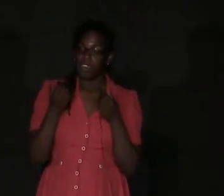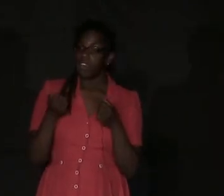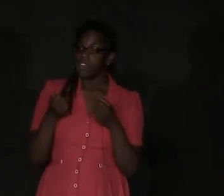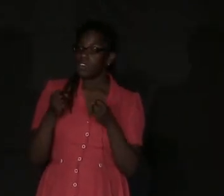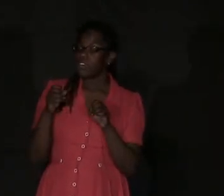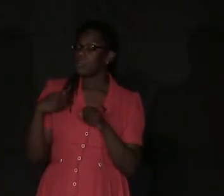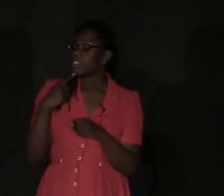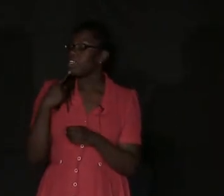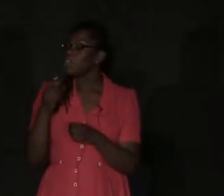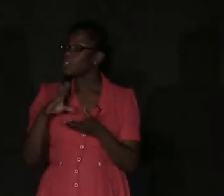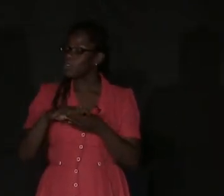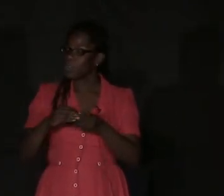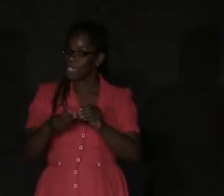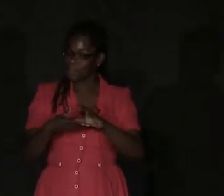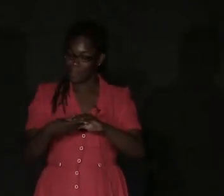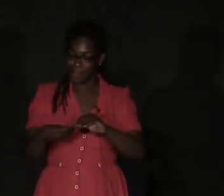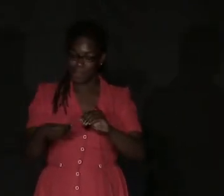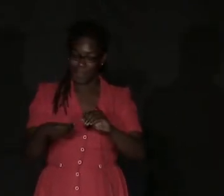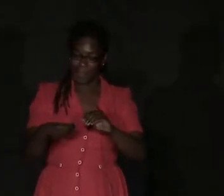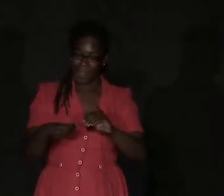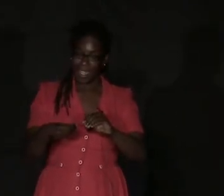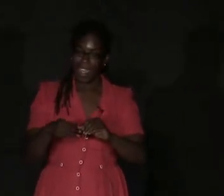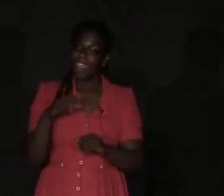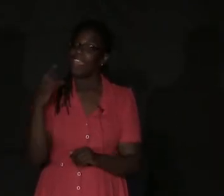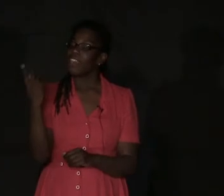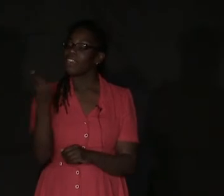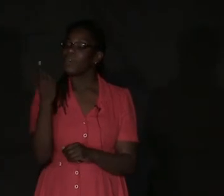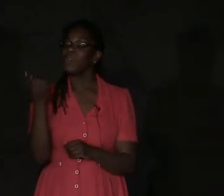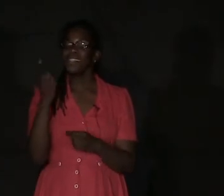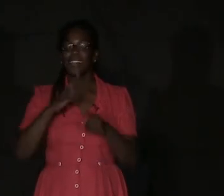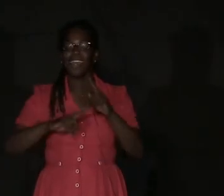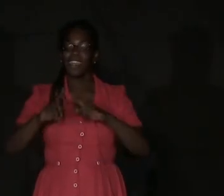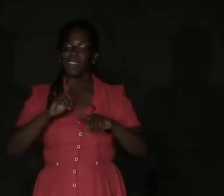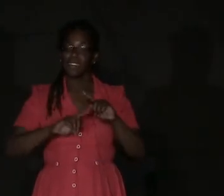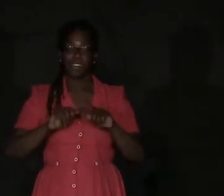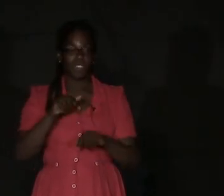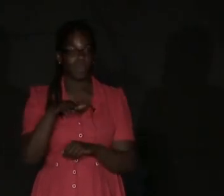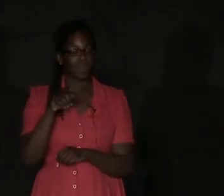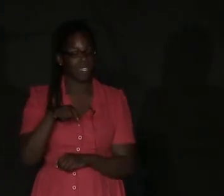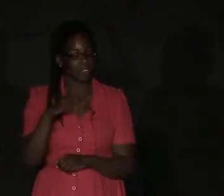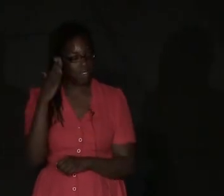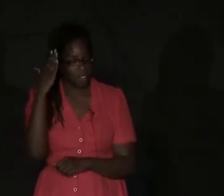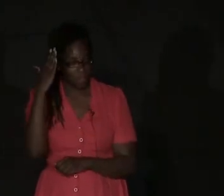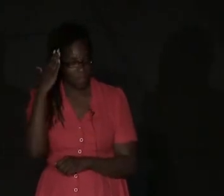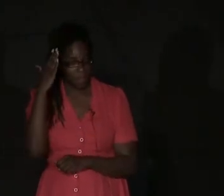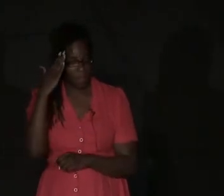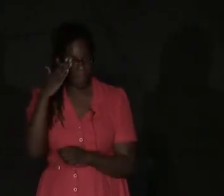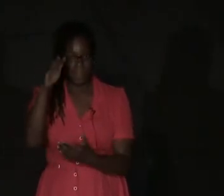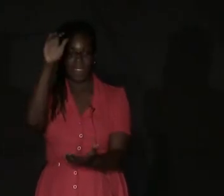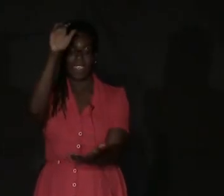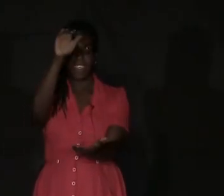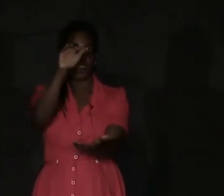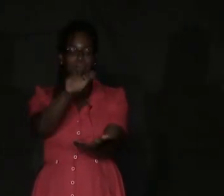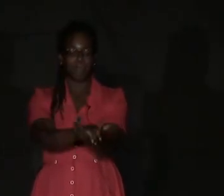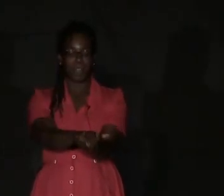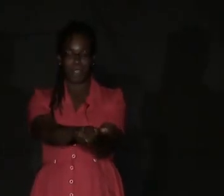So I'm going to tell you a story. And the only sign you need to know is marriage.